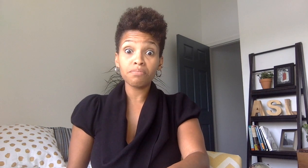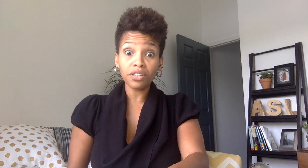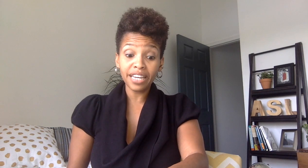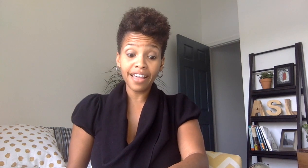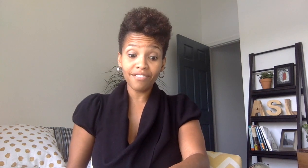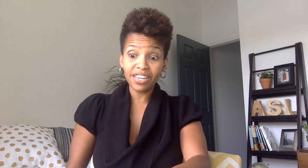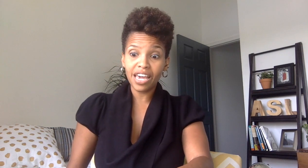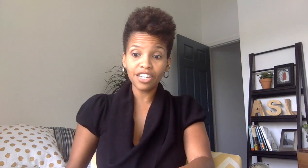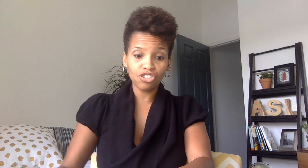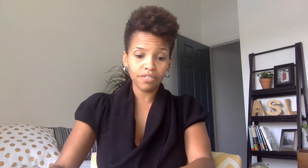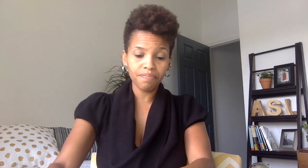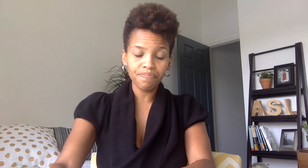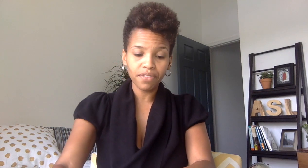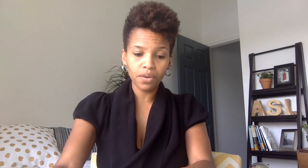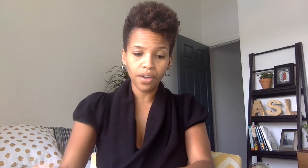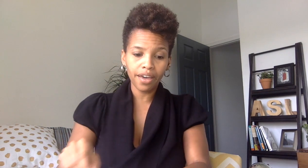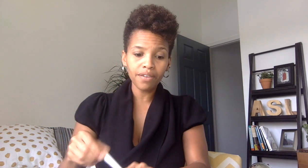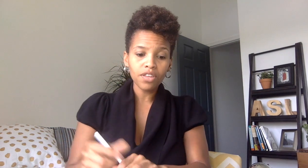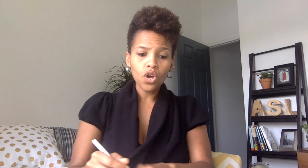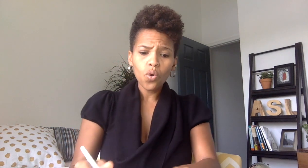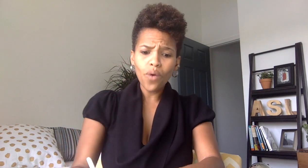milking that vacation so